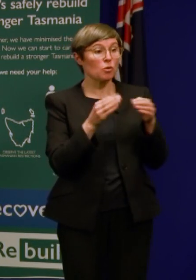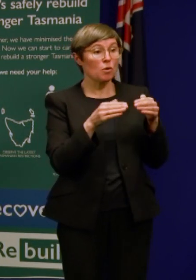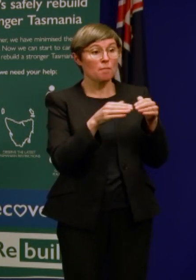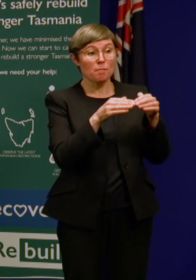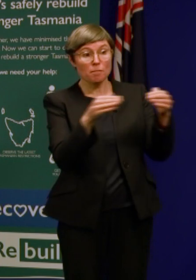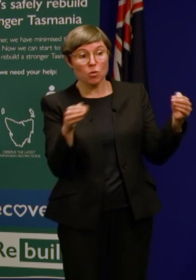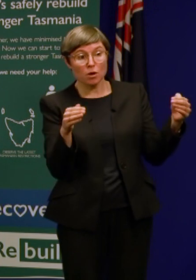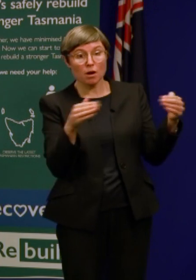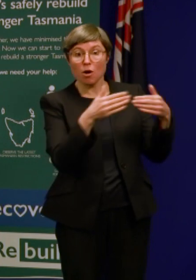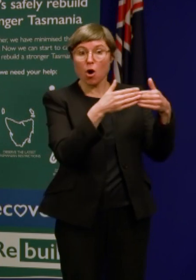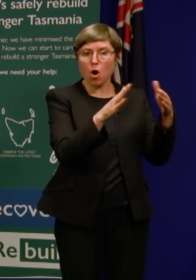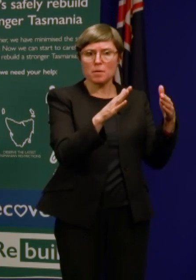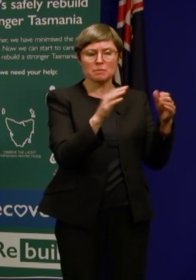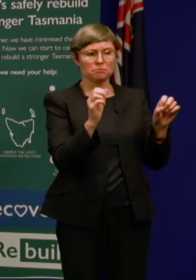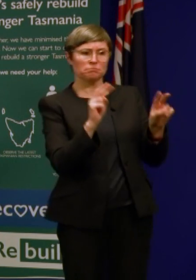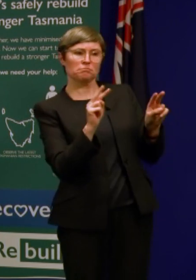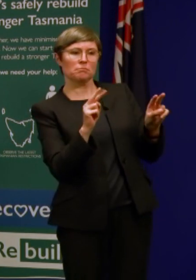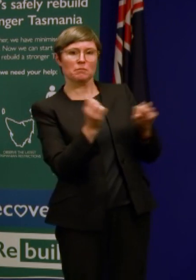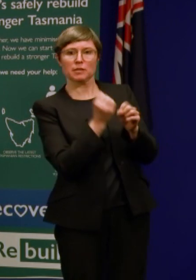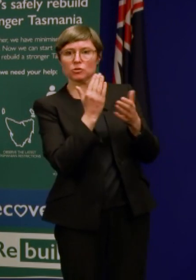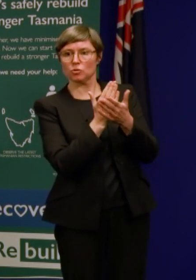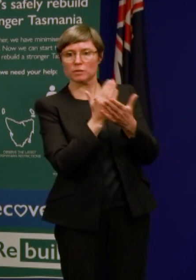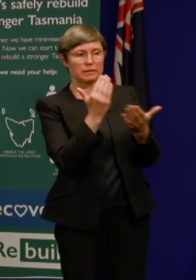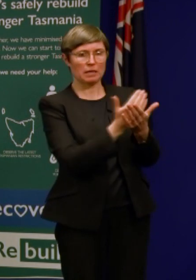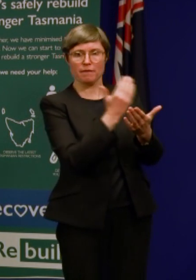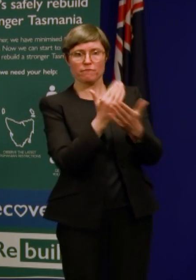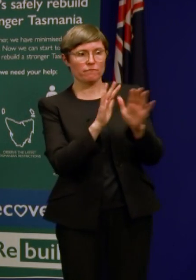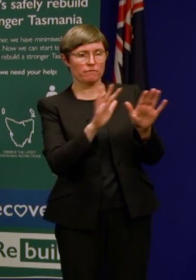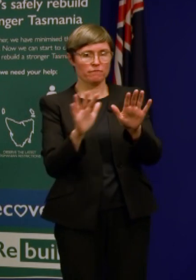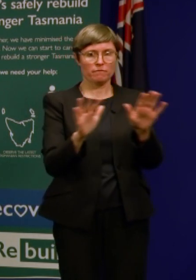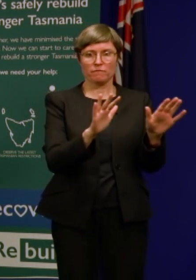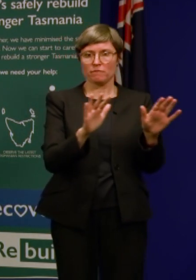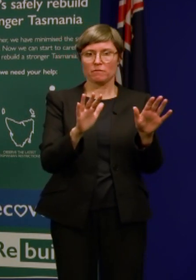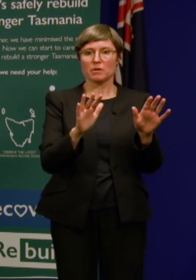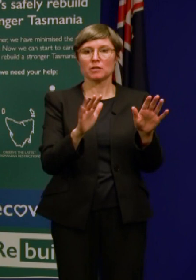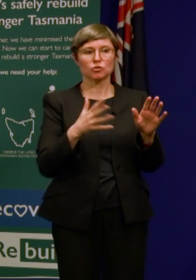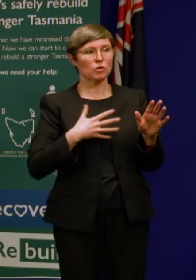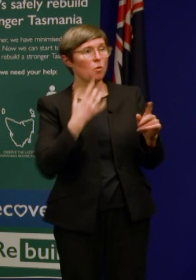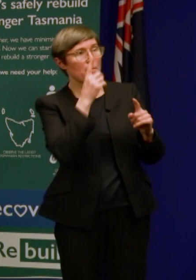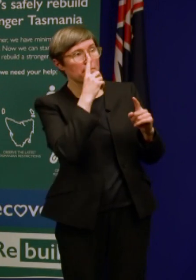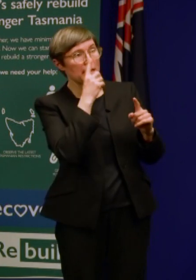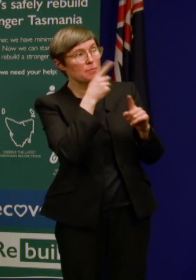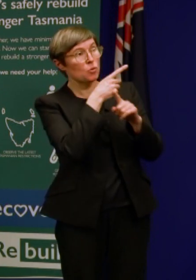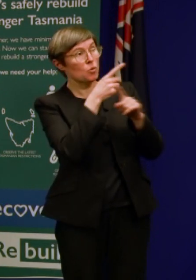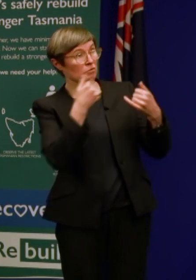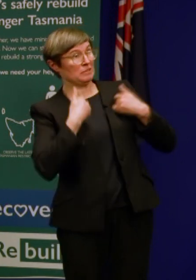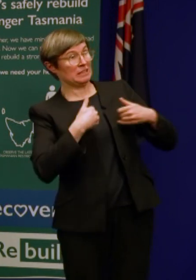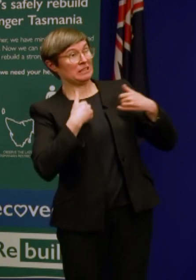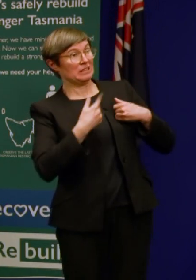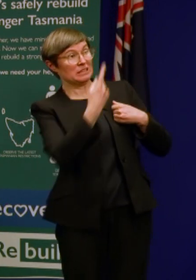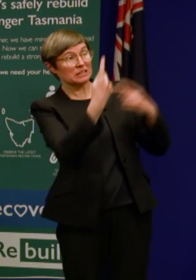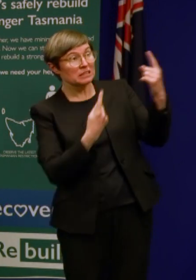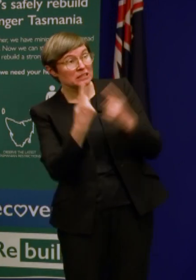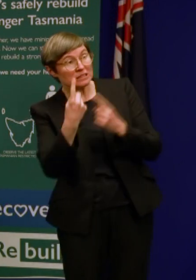we can do that safely and that we have restrictions or prevent the entry of people who could be coming from risky places